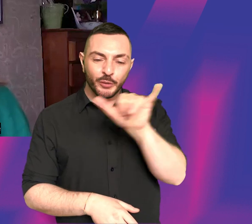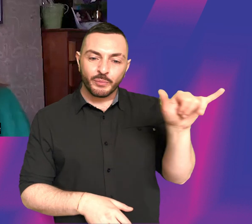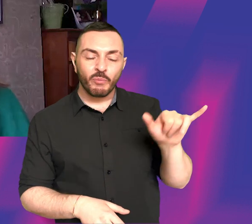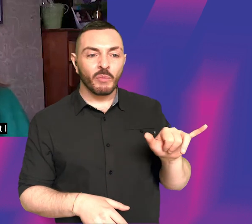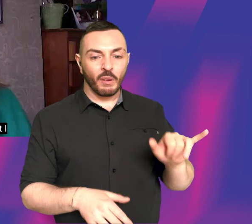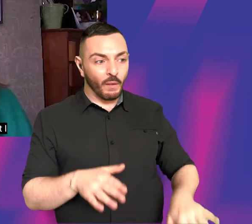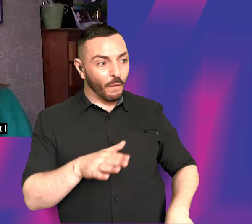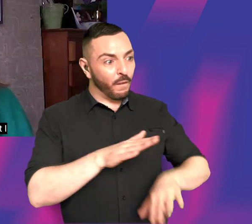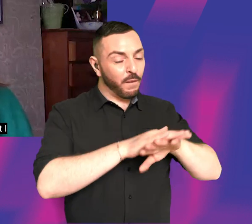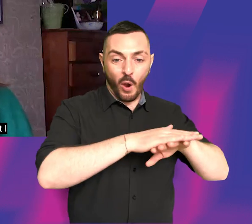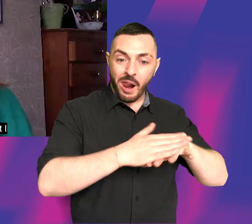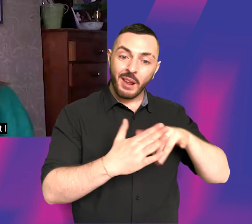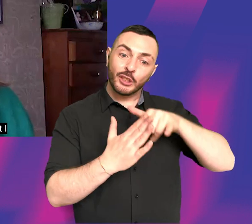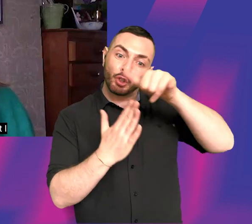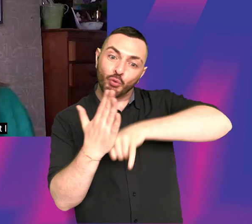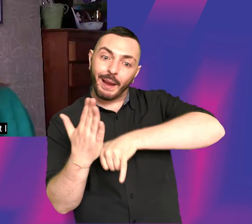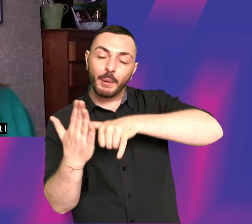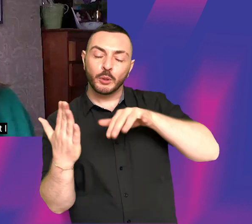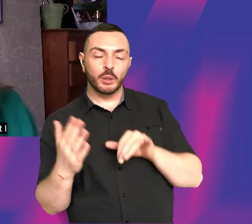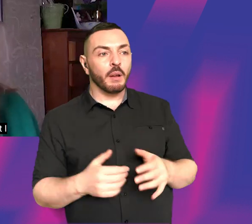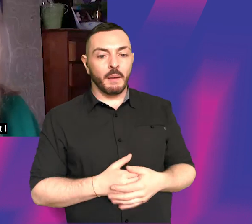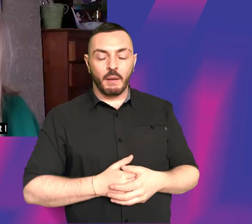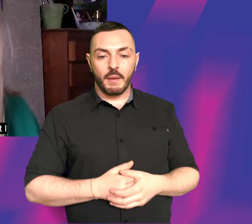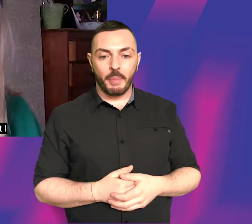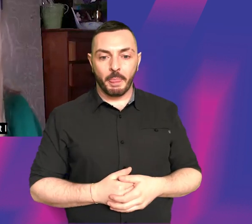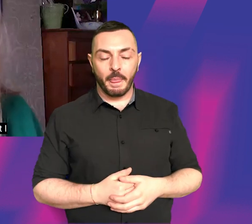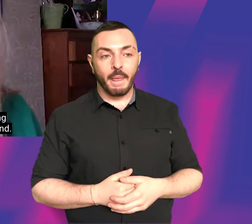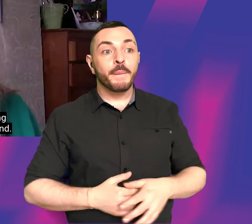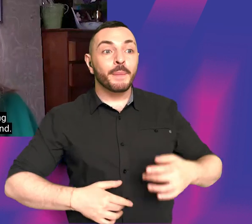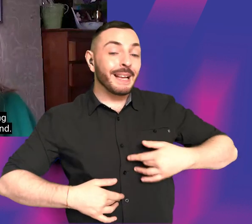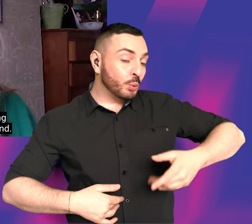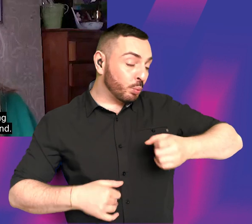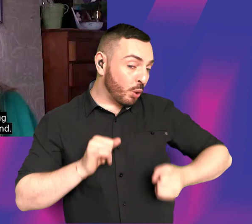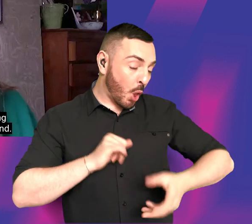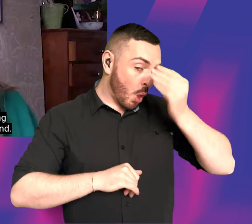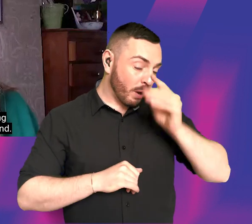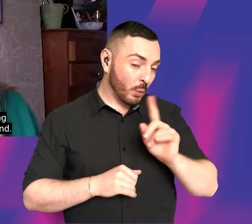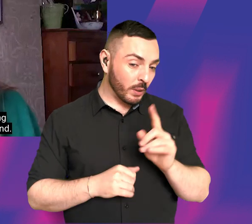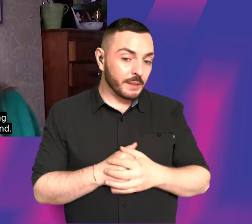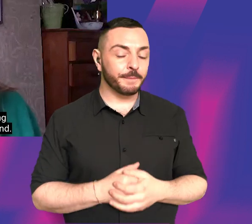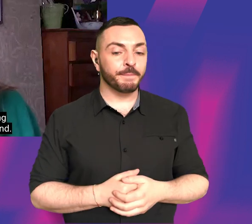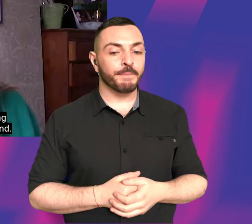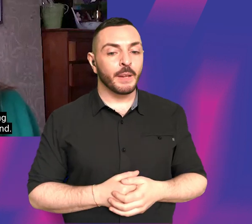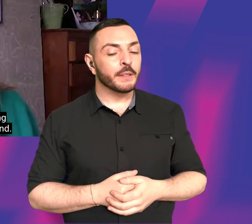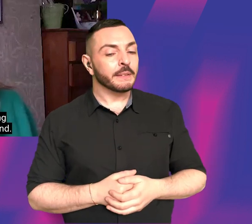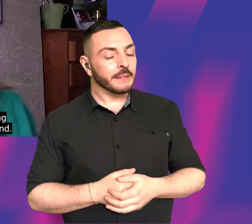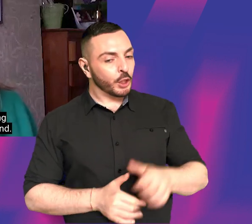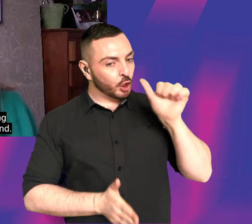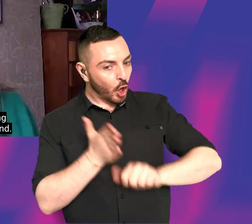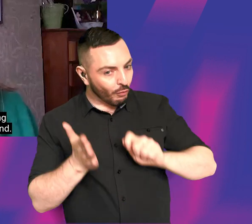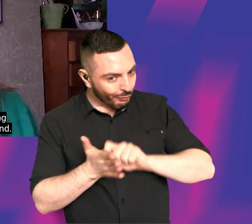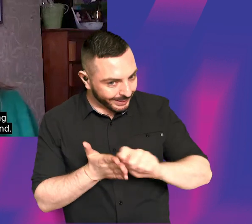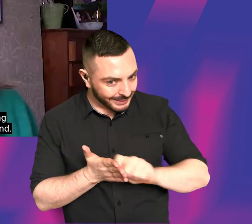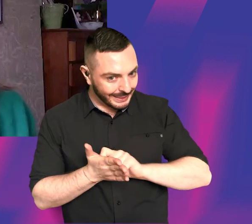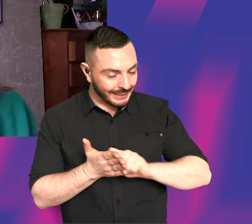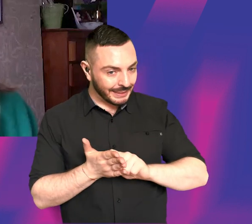into an entire narrative, you know, because a really important thing that I had to learn is don't even start writing until you know what